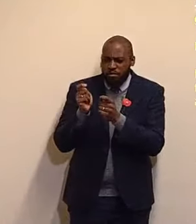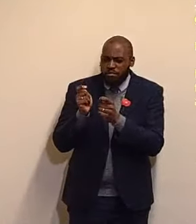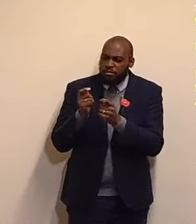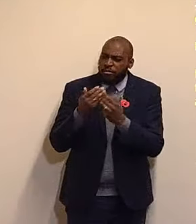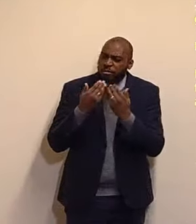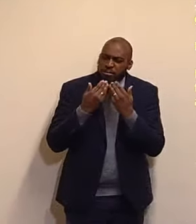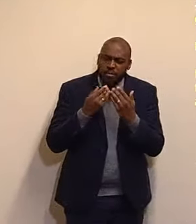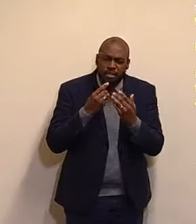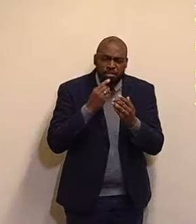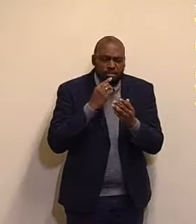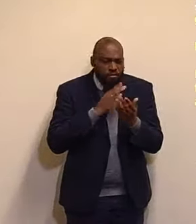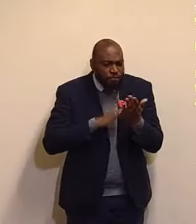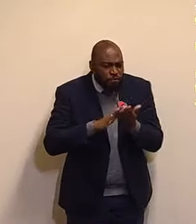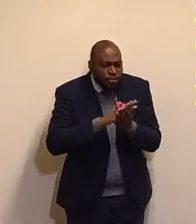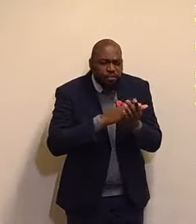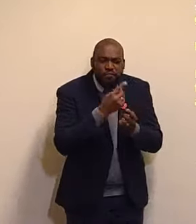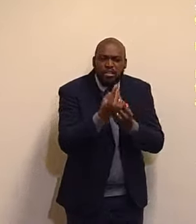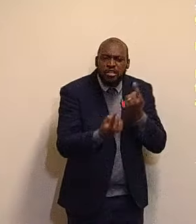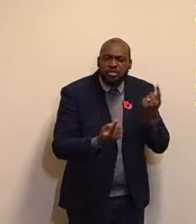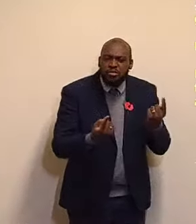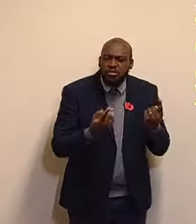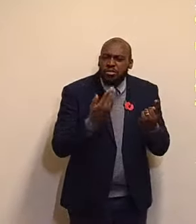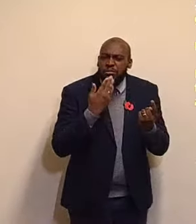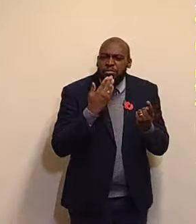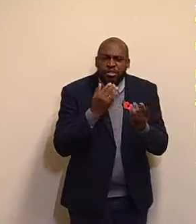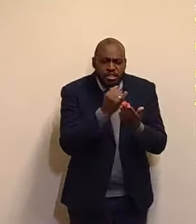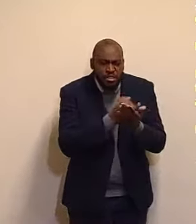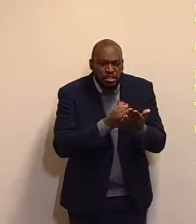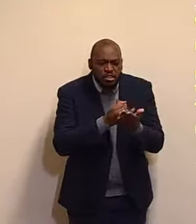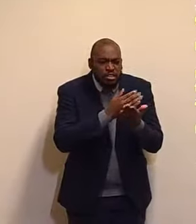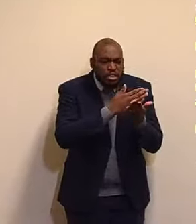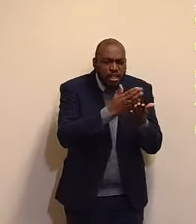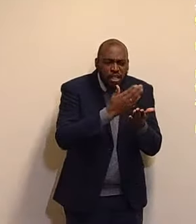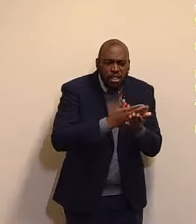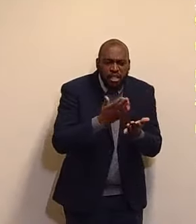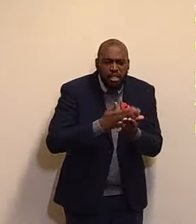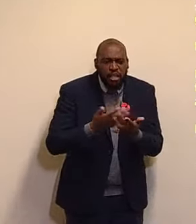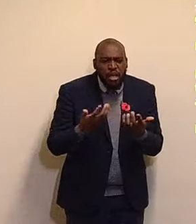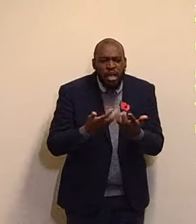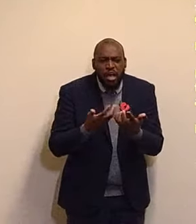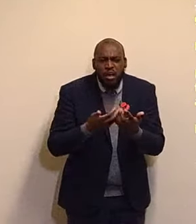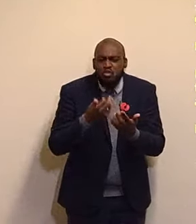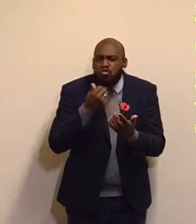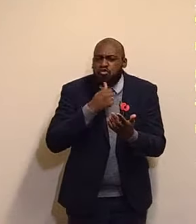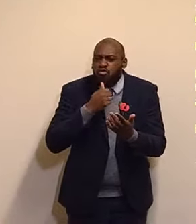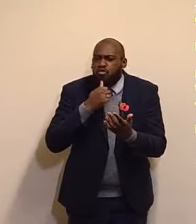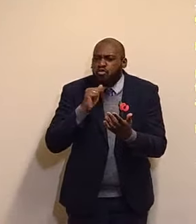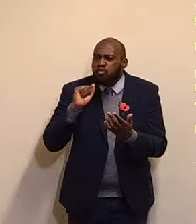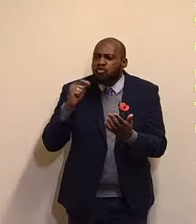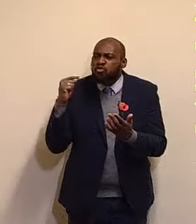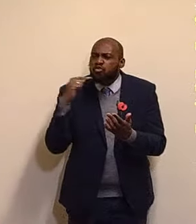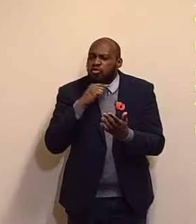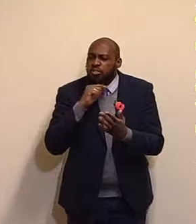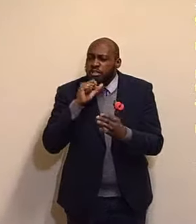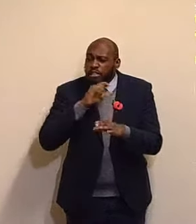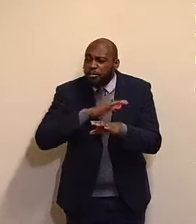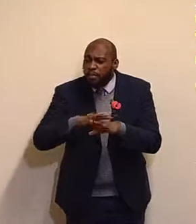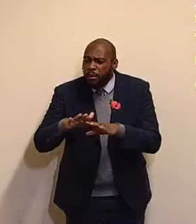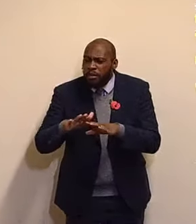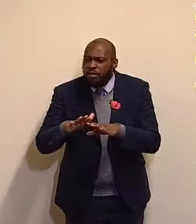us all our sins, wash us by the precious blood of the Lord Jesus Christ. O Lord, if we have a box leading,